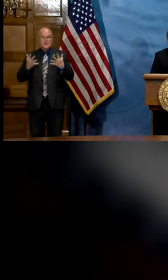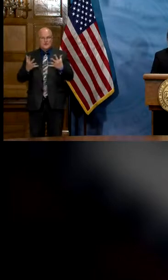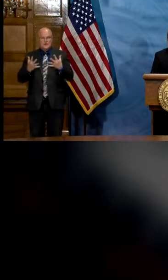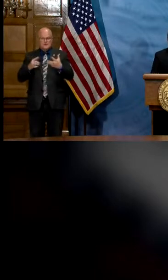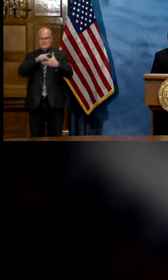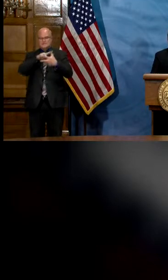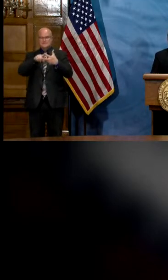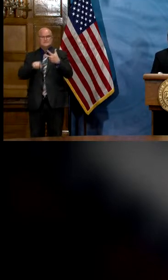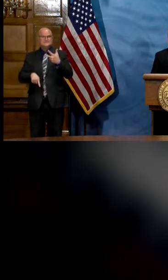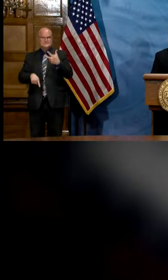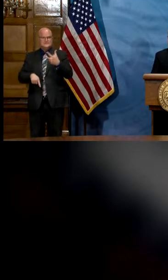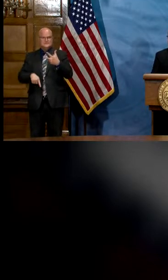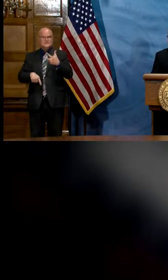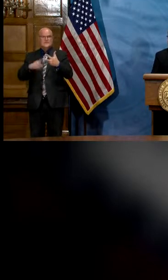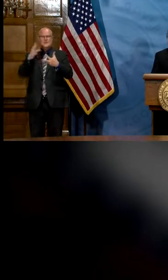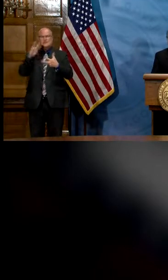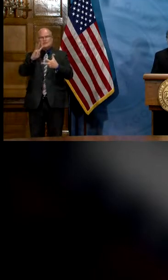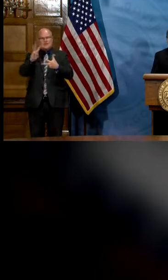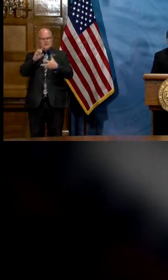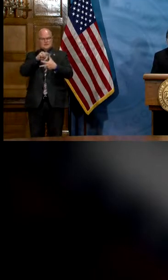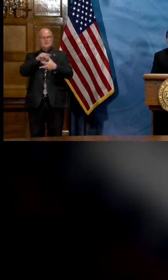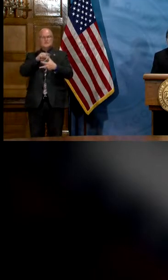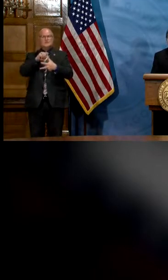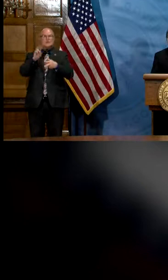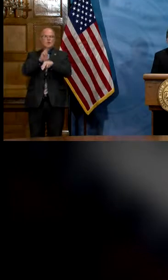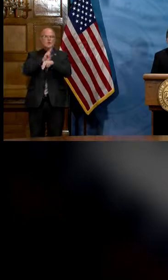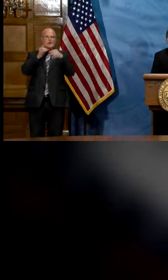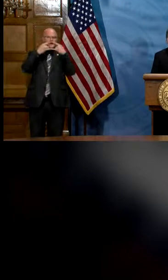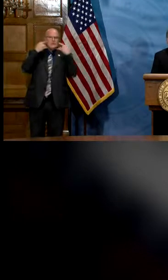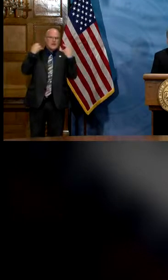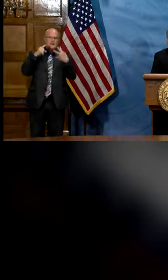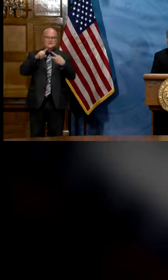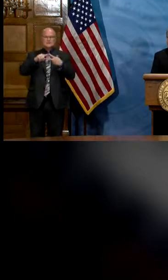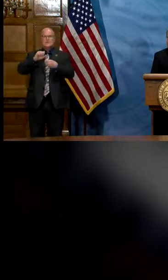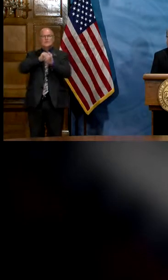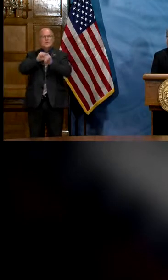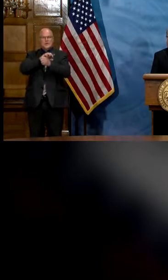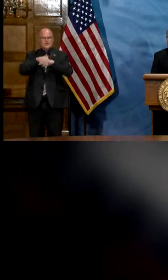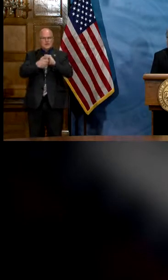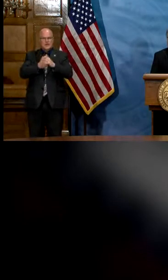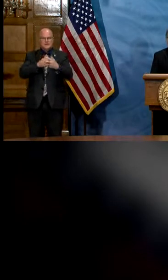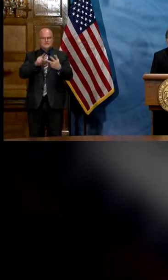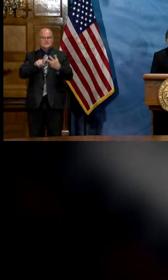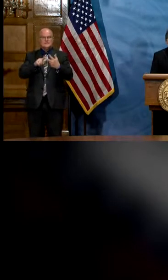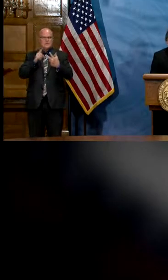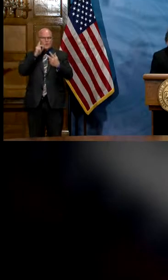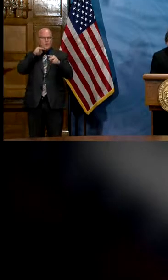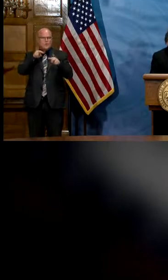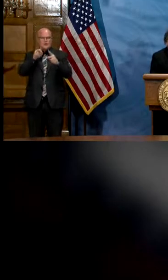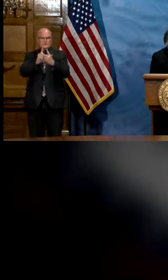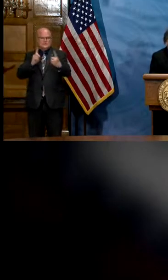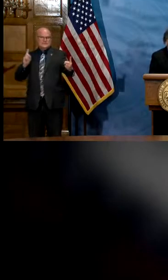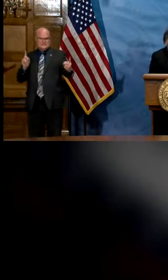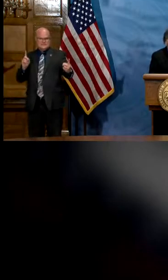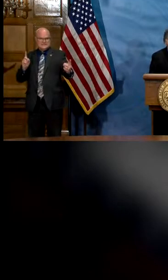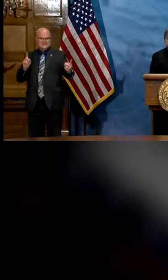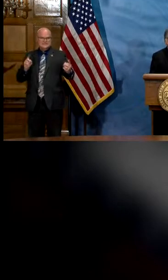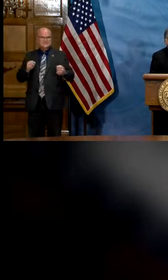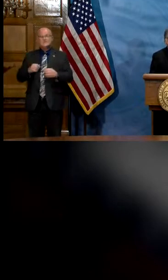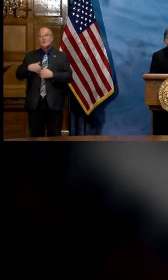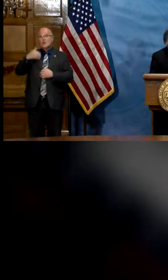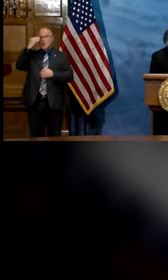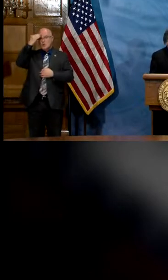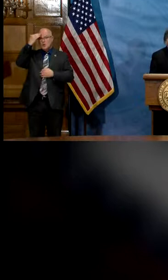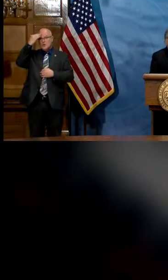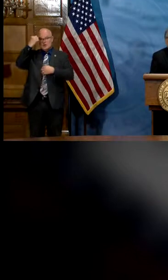three w's which you've heard me say over and over again wear the mask wash your hands and watch your distance we know that these viruses will